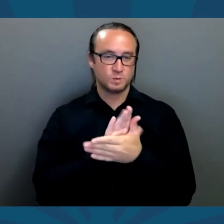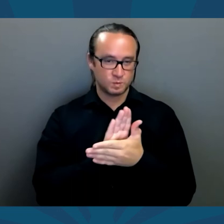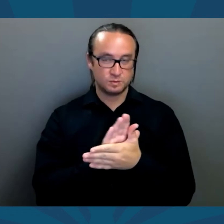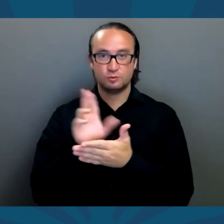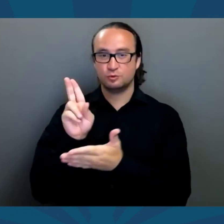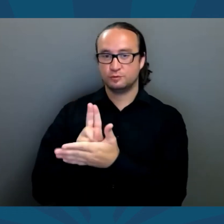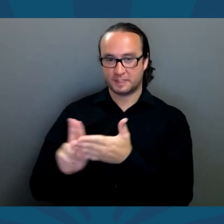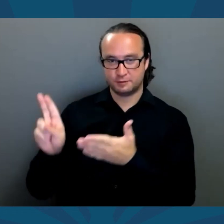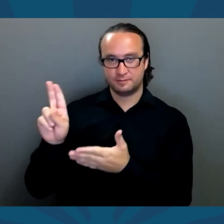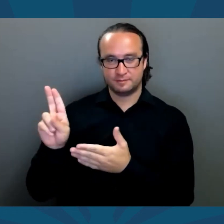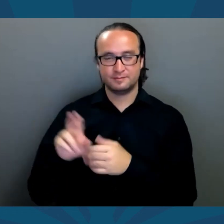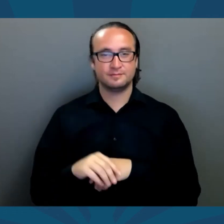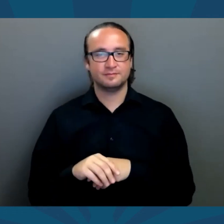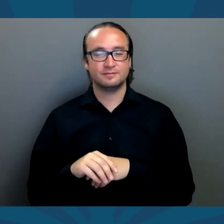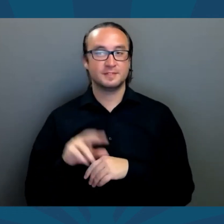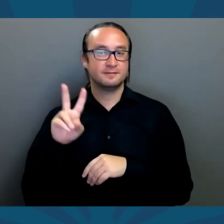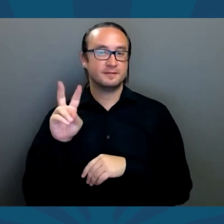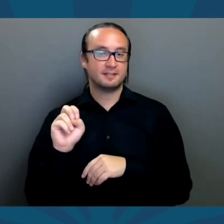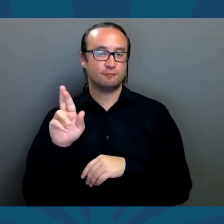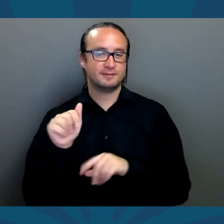K through 12 schools and universities.